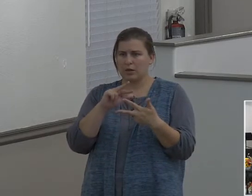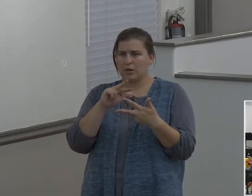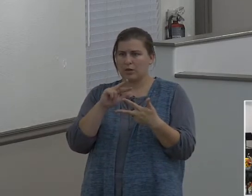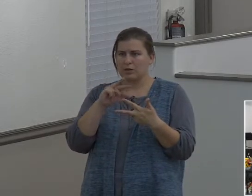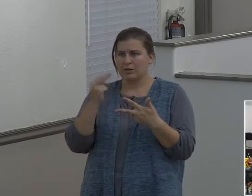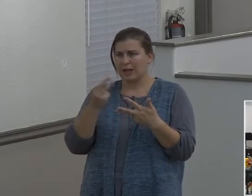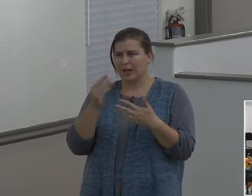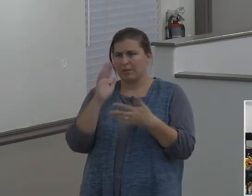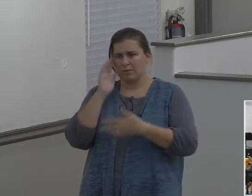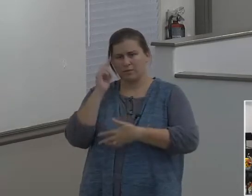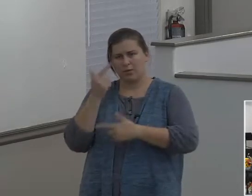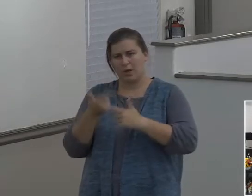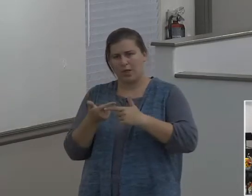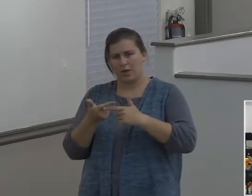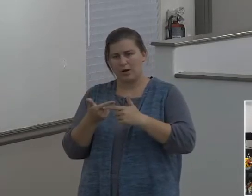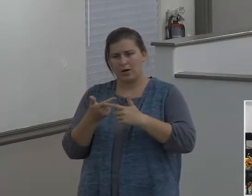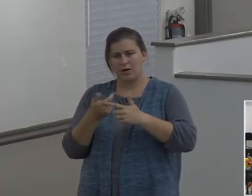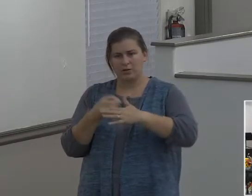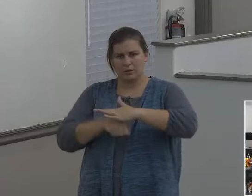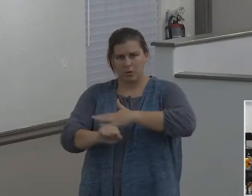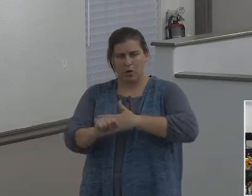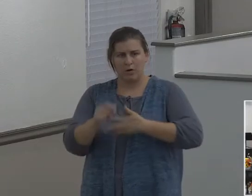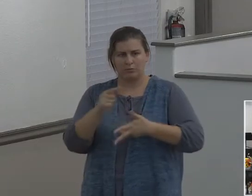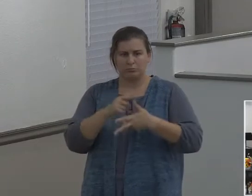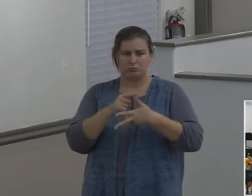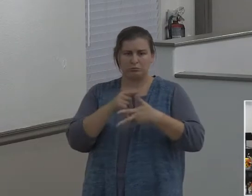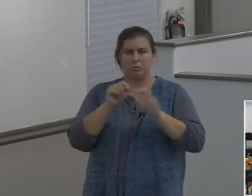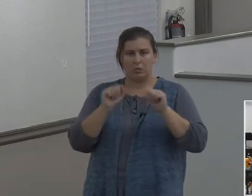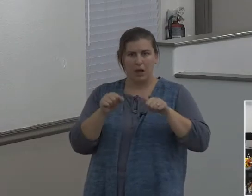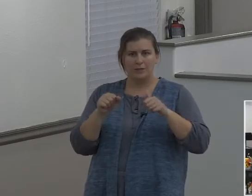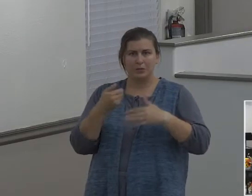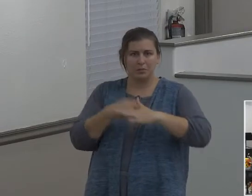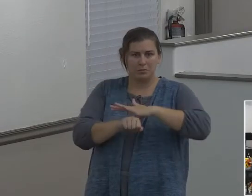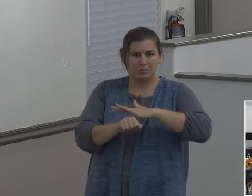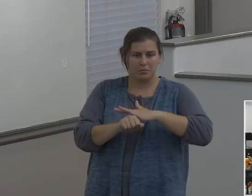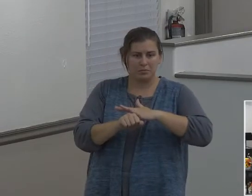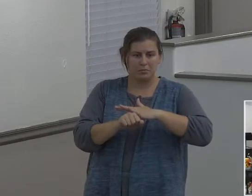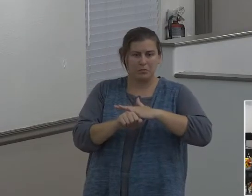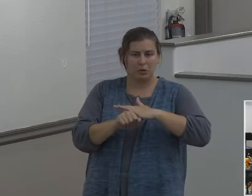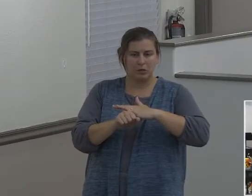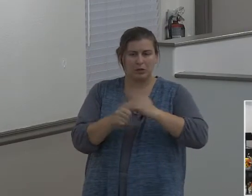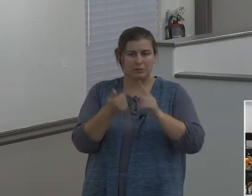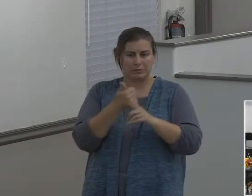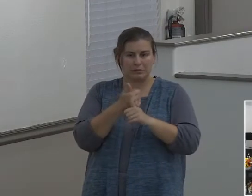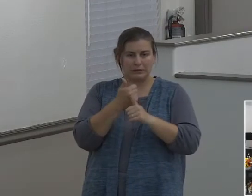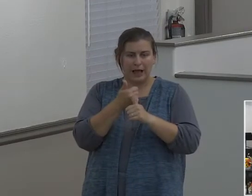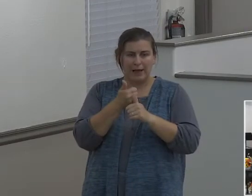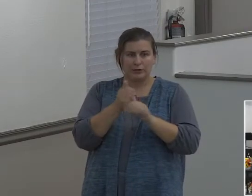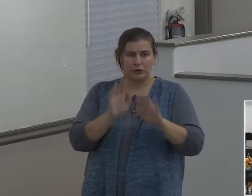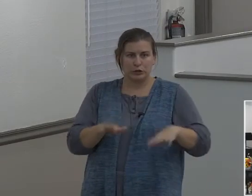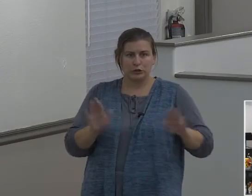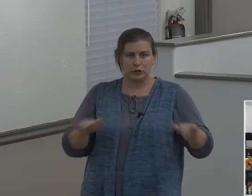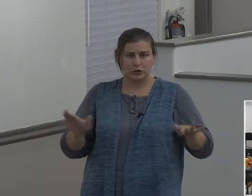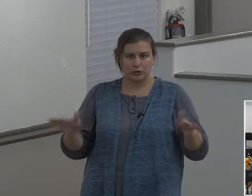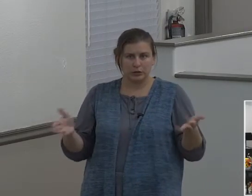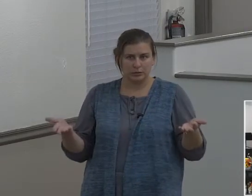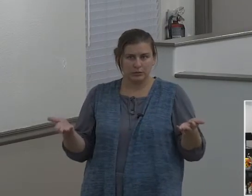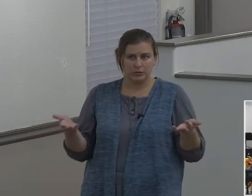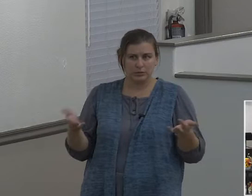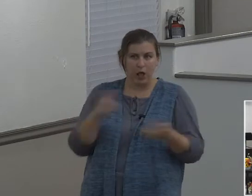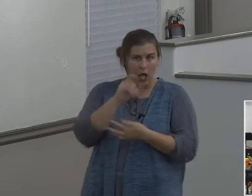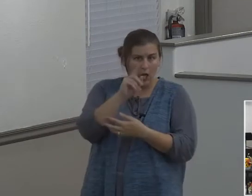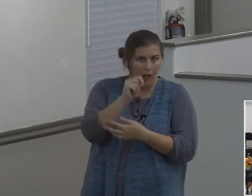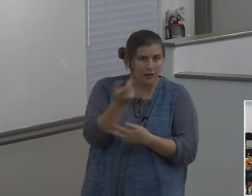marrying, and already having kids, amongst whom would be Lot. So